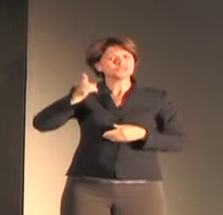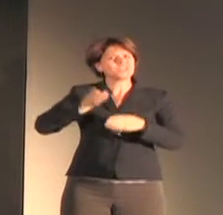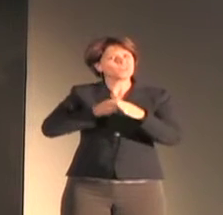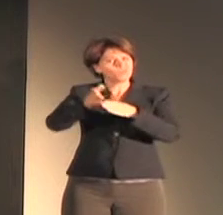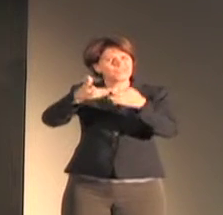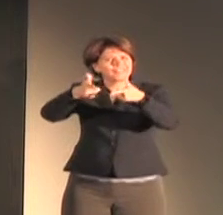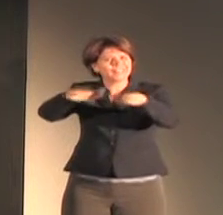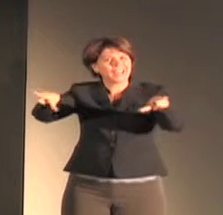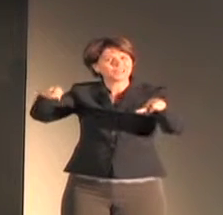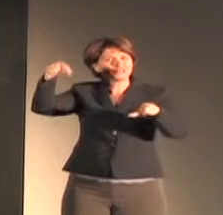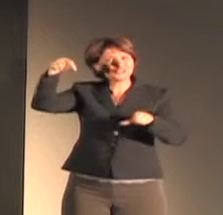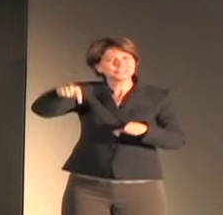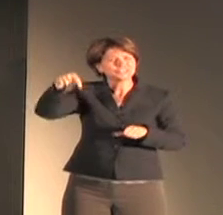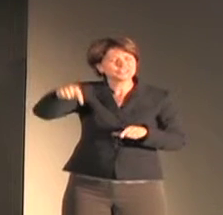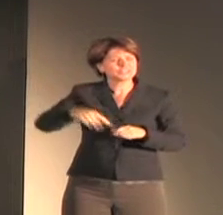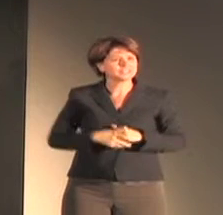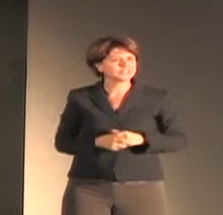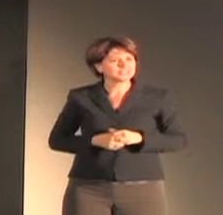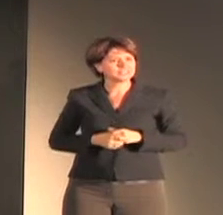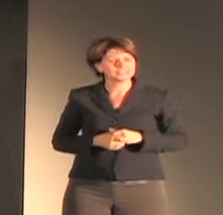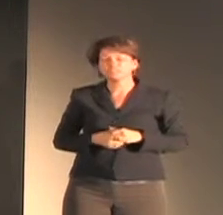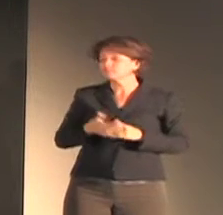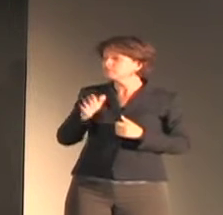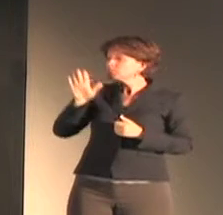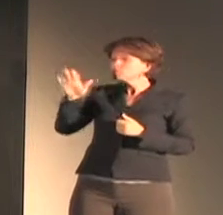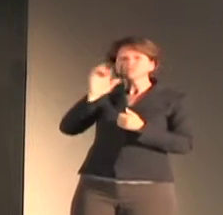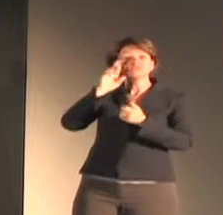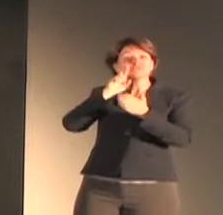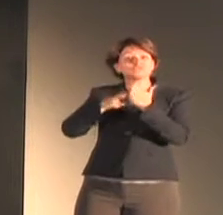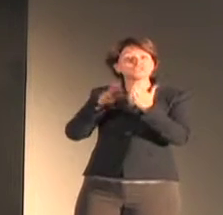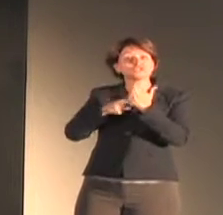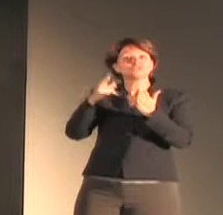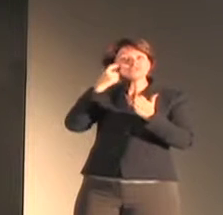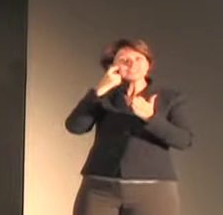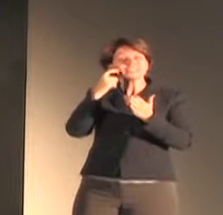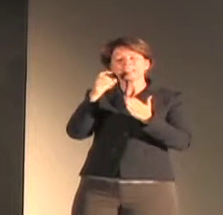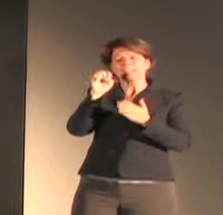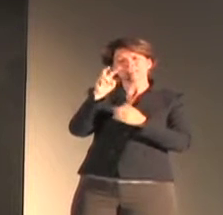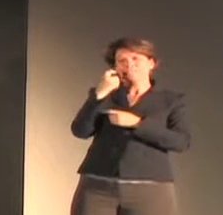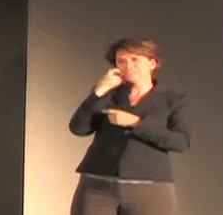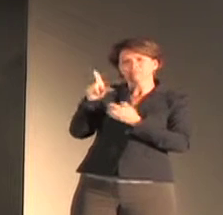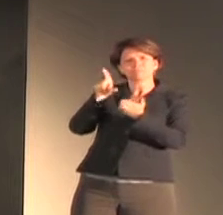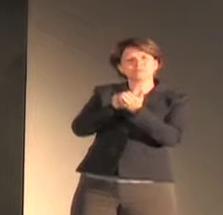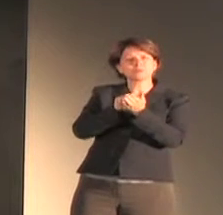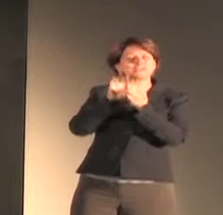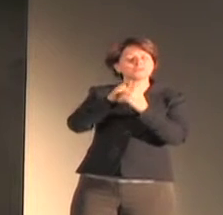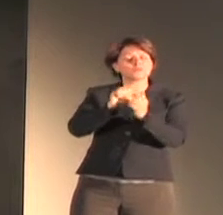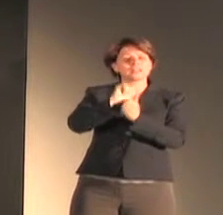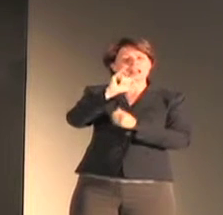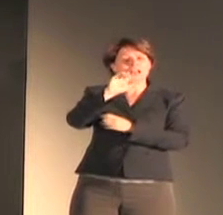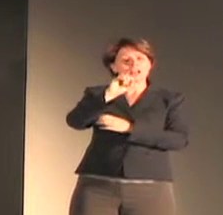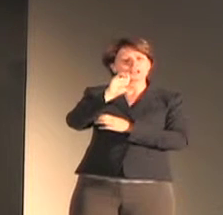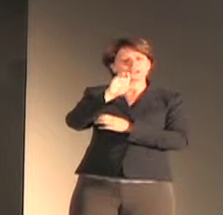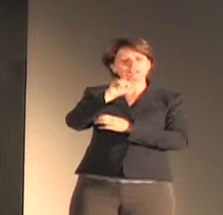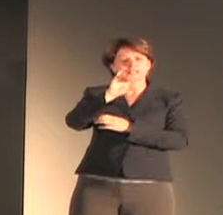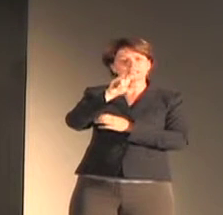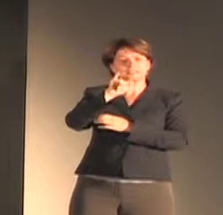Patton's linguistic work, including recent publications on iconicity and complex morphology in sign languages, while